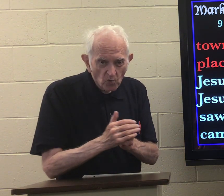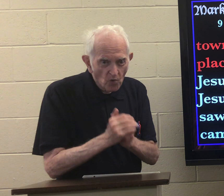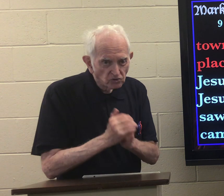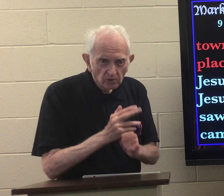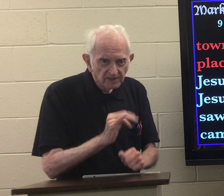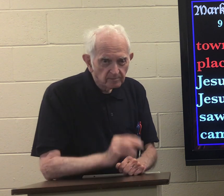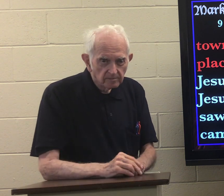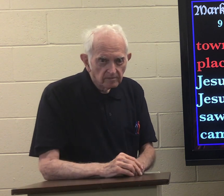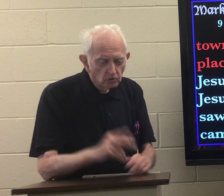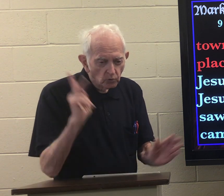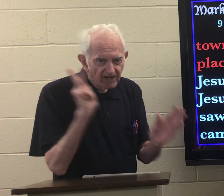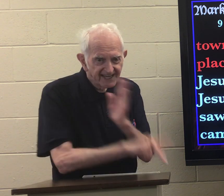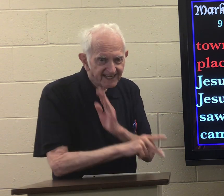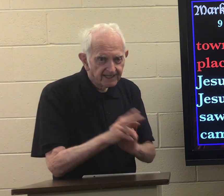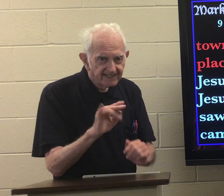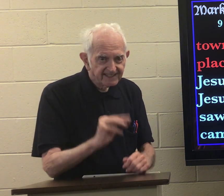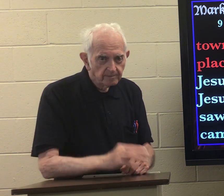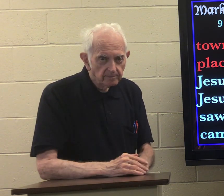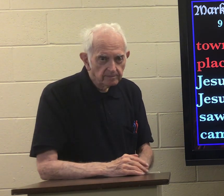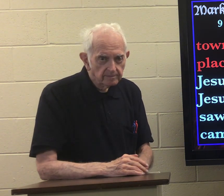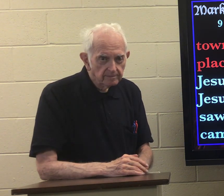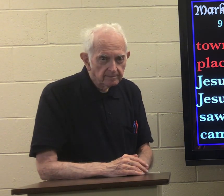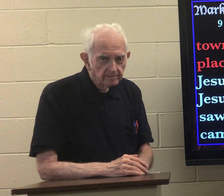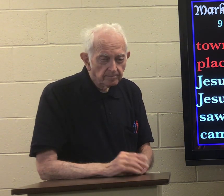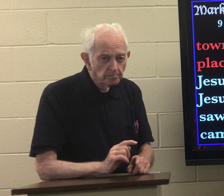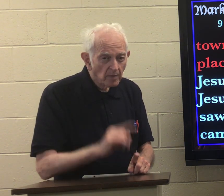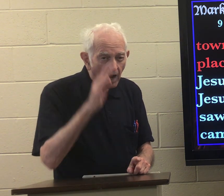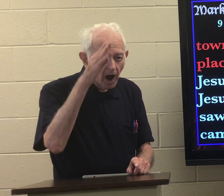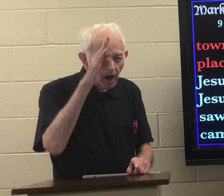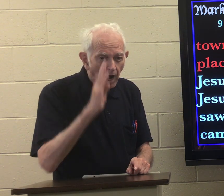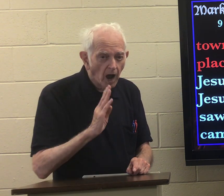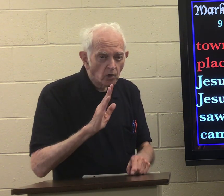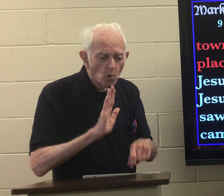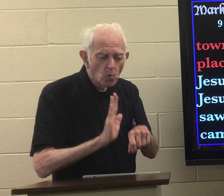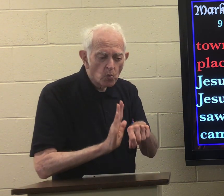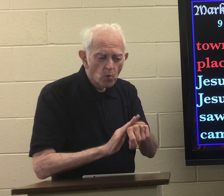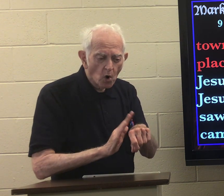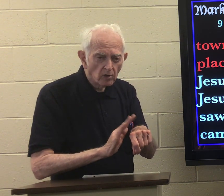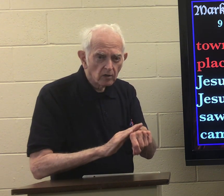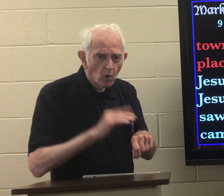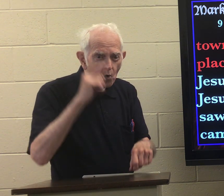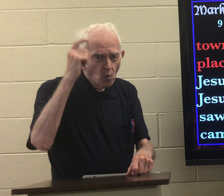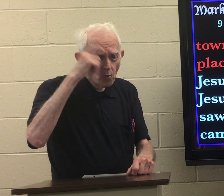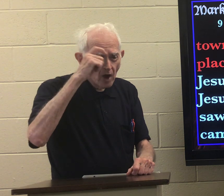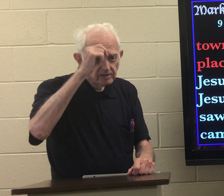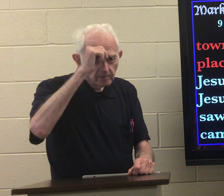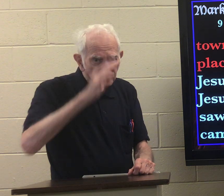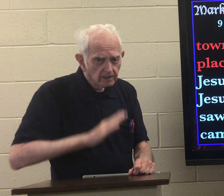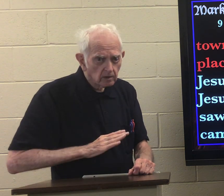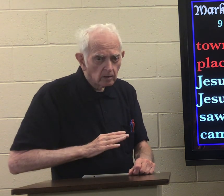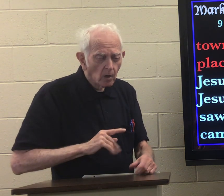he didn't plan to worship him he planned to kill him but God warned the wise men